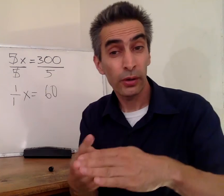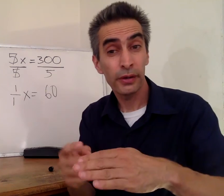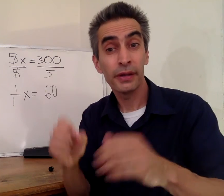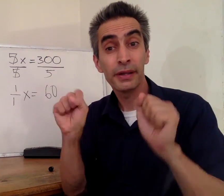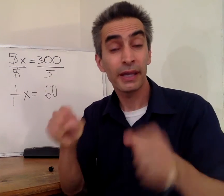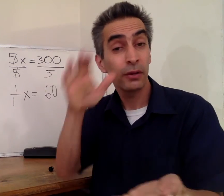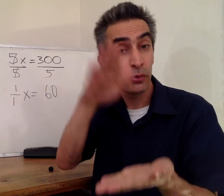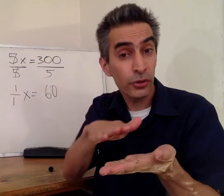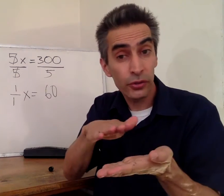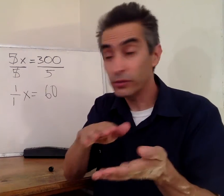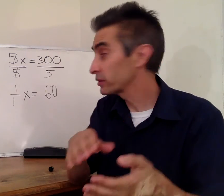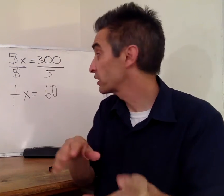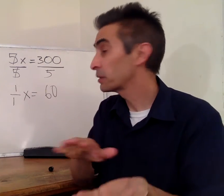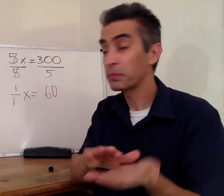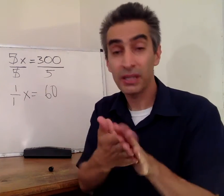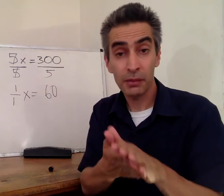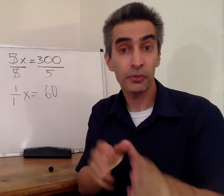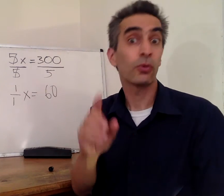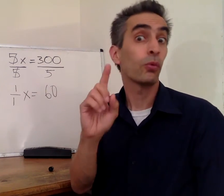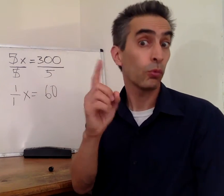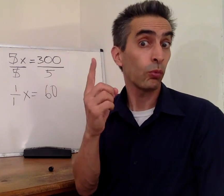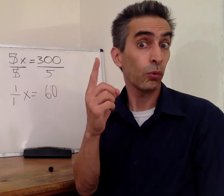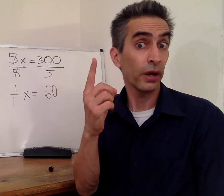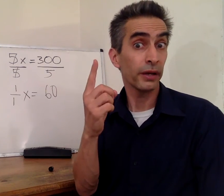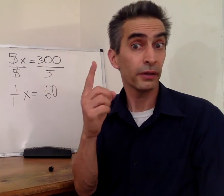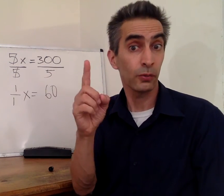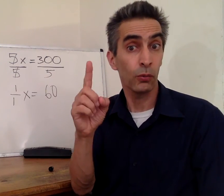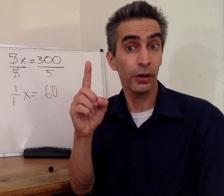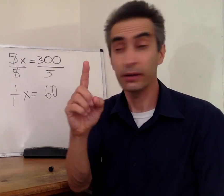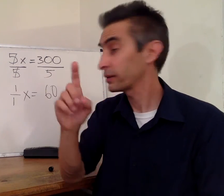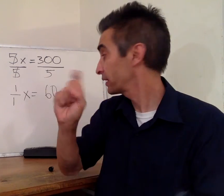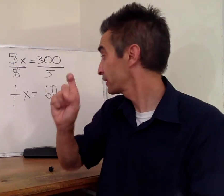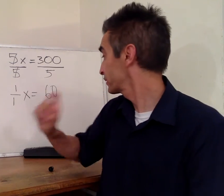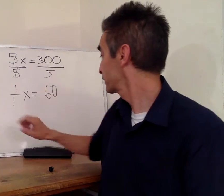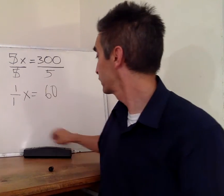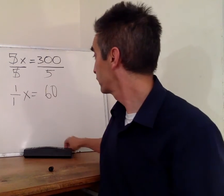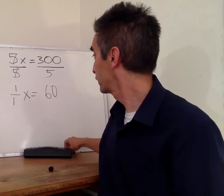1 over 1 can be reduced. 1 over 1 just becomes 1.